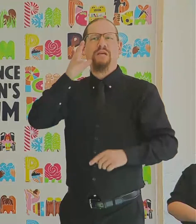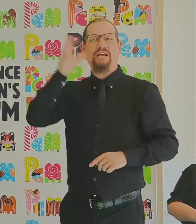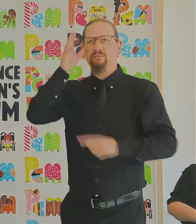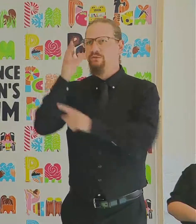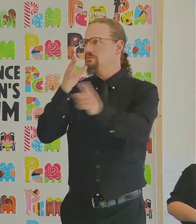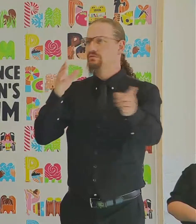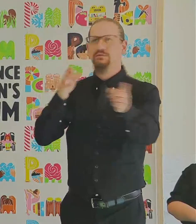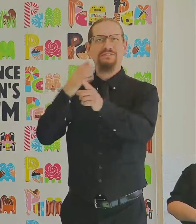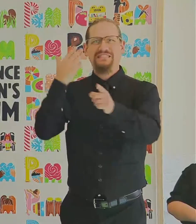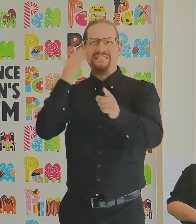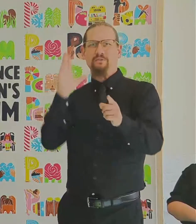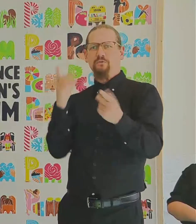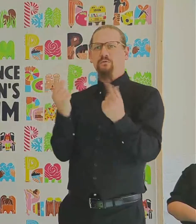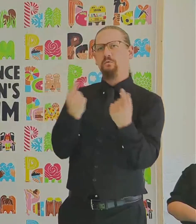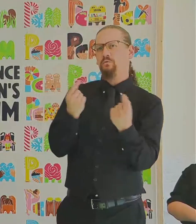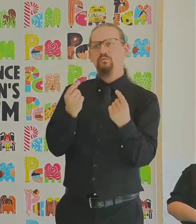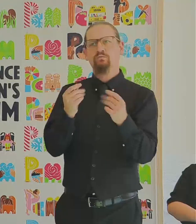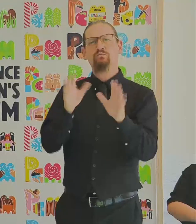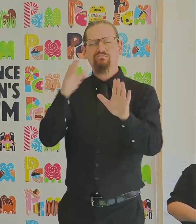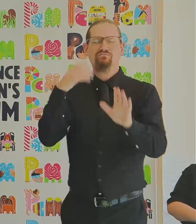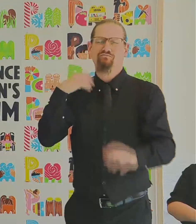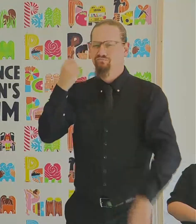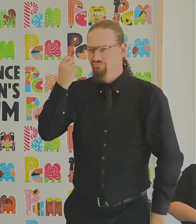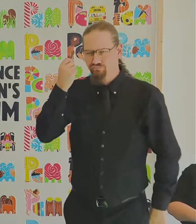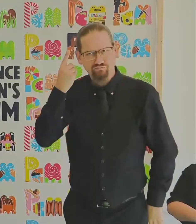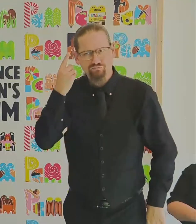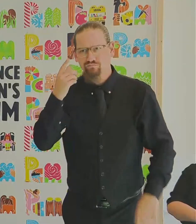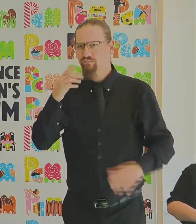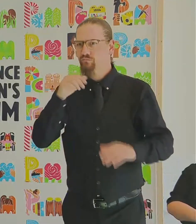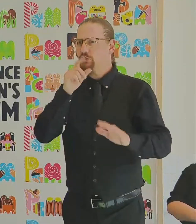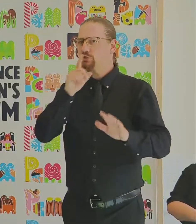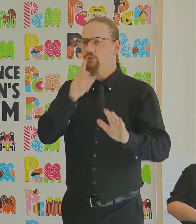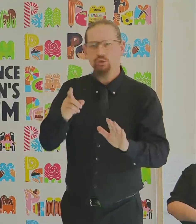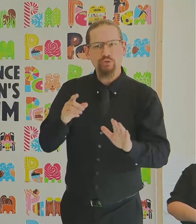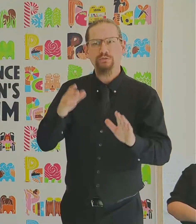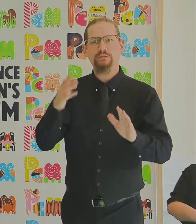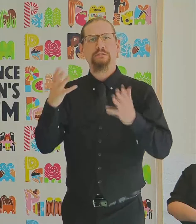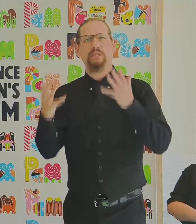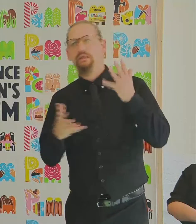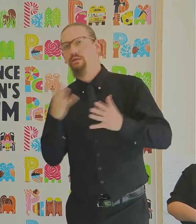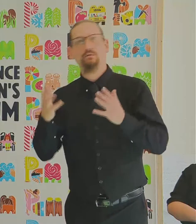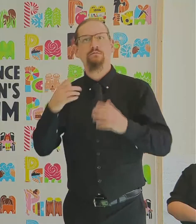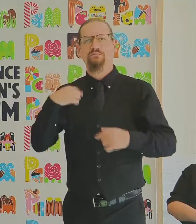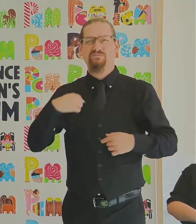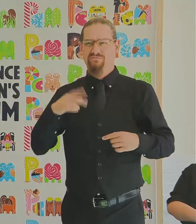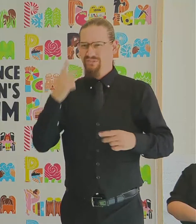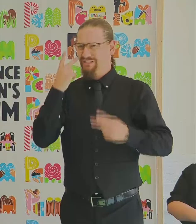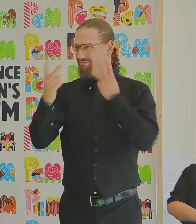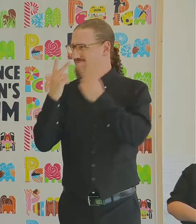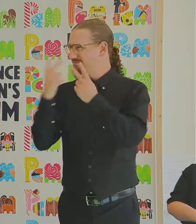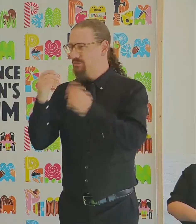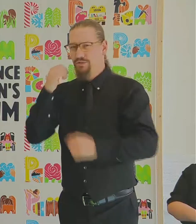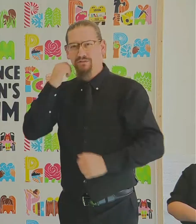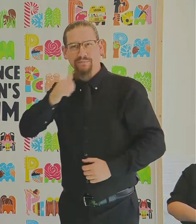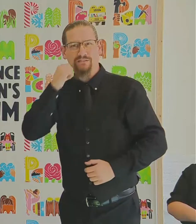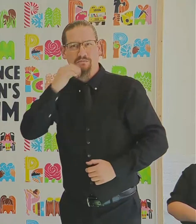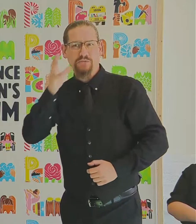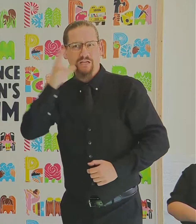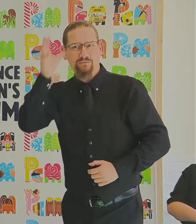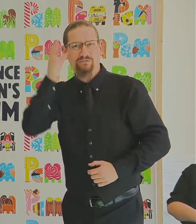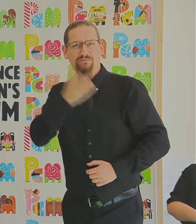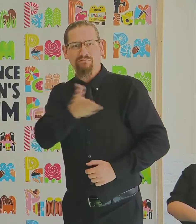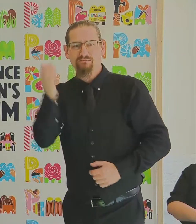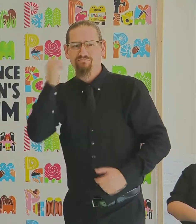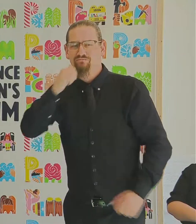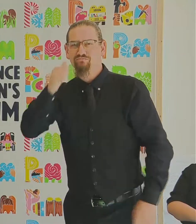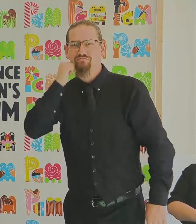pediatric colleagues out there, we've been talking to parents every single day about this pandemic and about the vaccine. I encourage